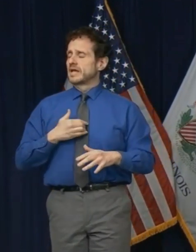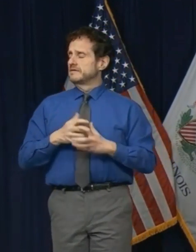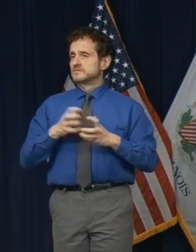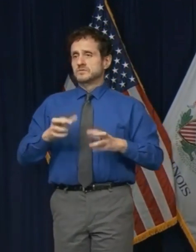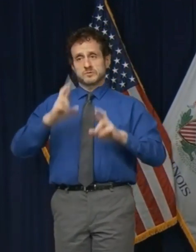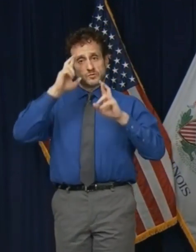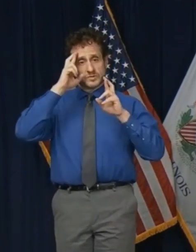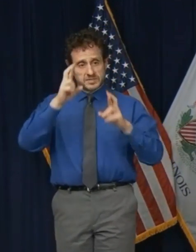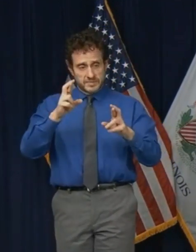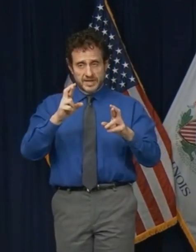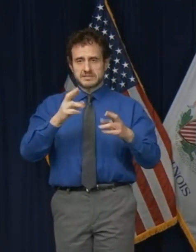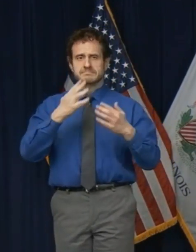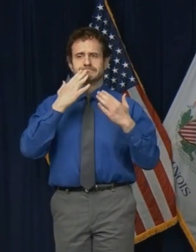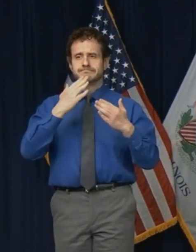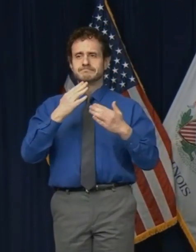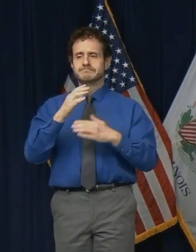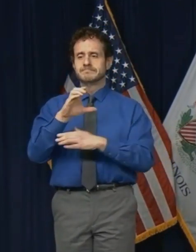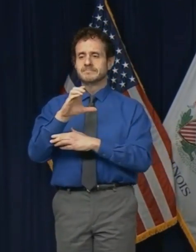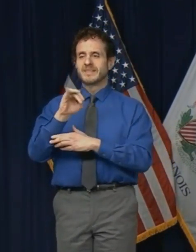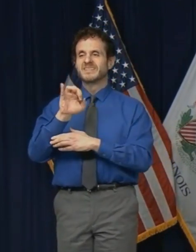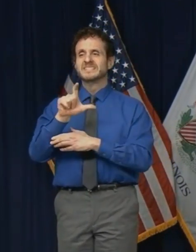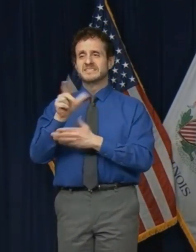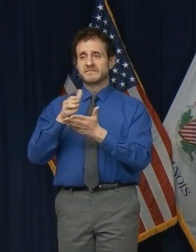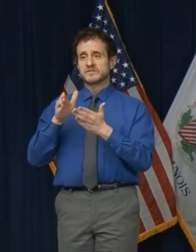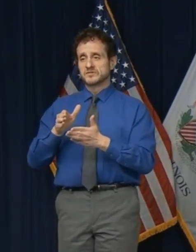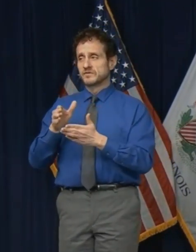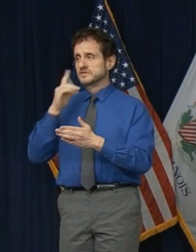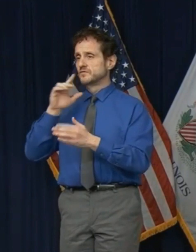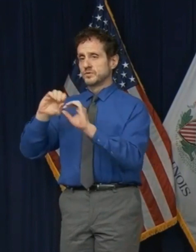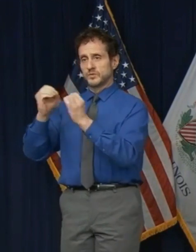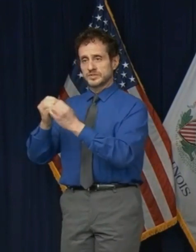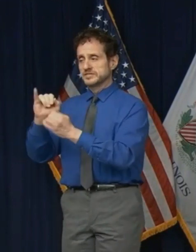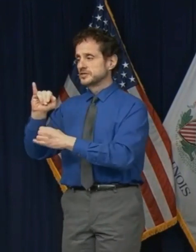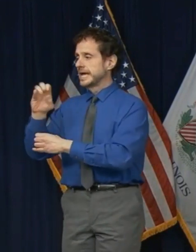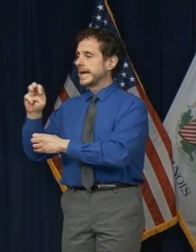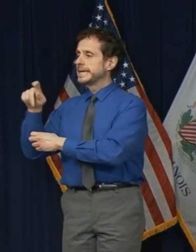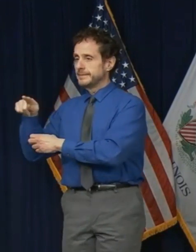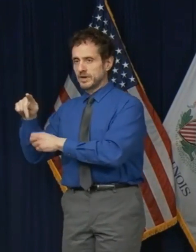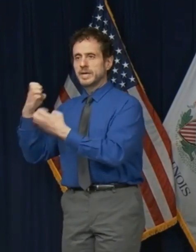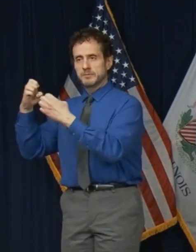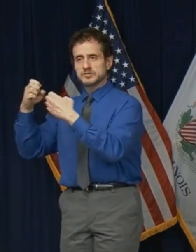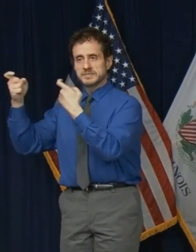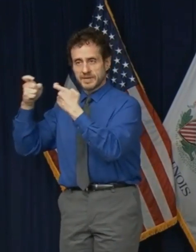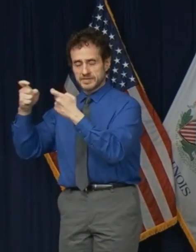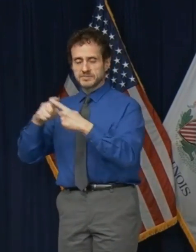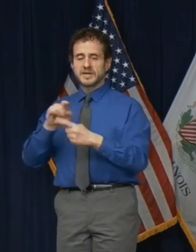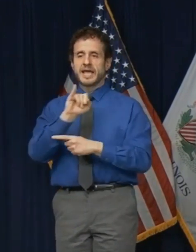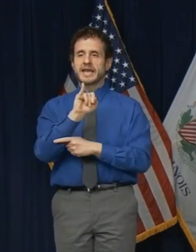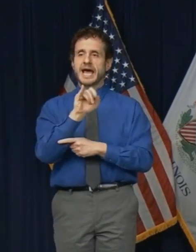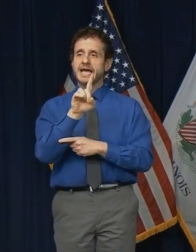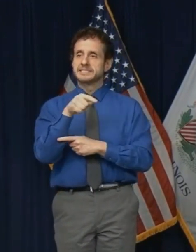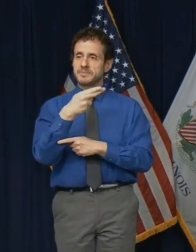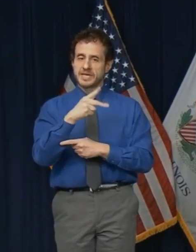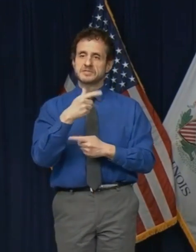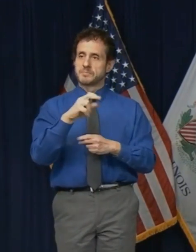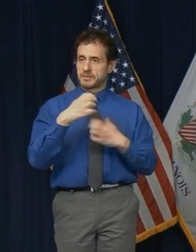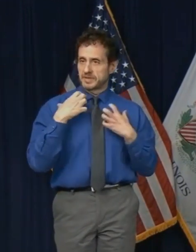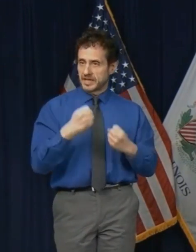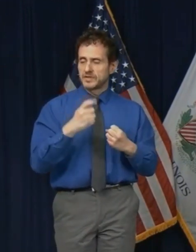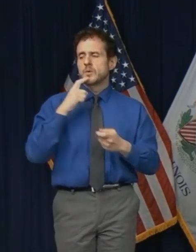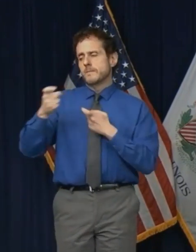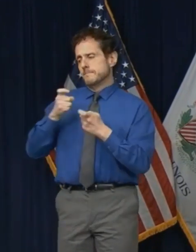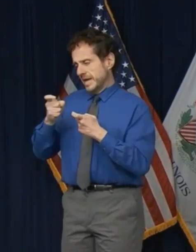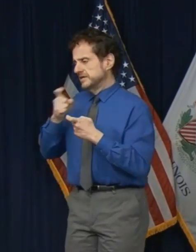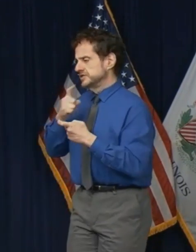for the civil servants inside of IEMA and IDPH who are managing inventory in our state PPE warehouses